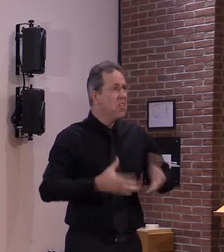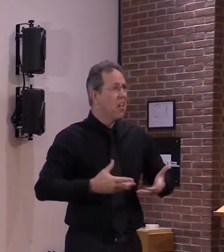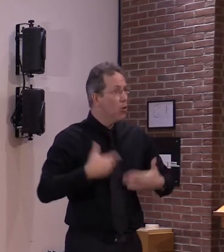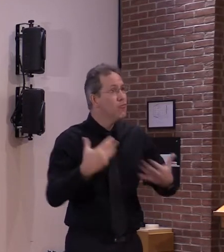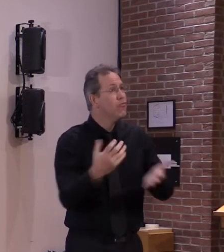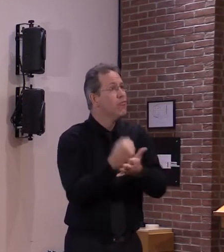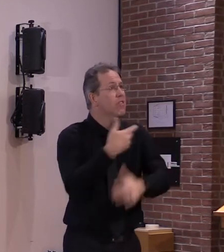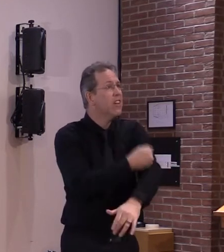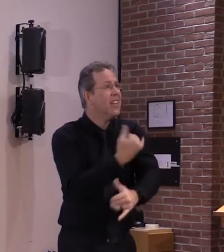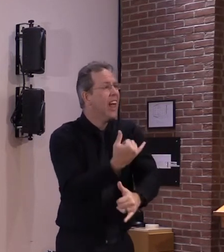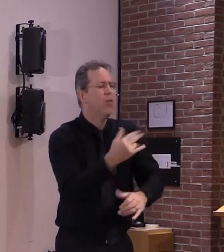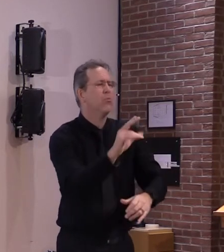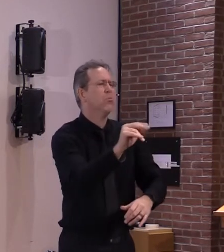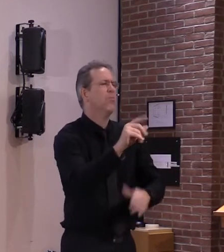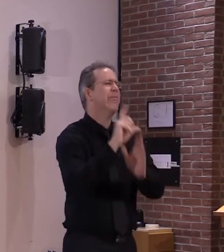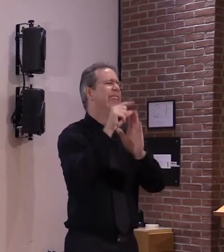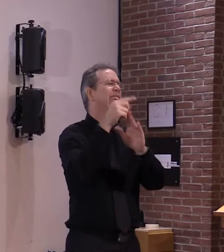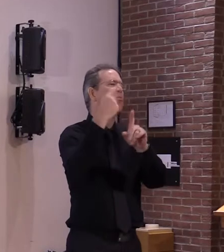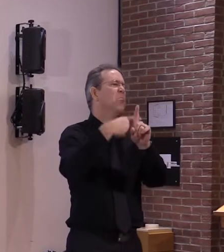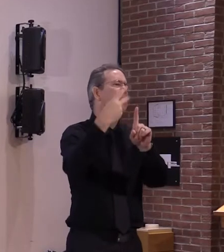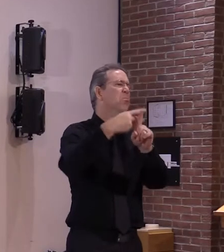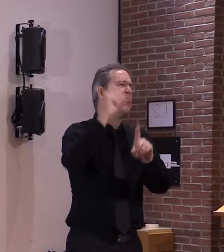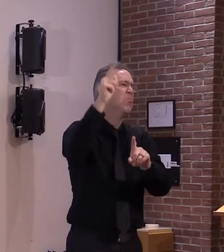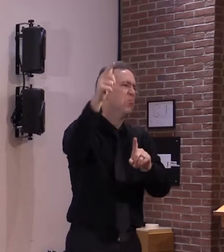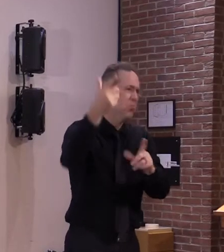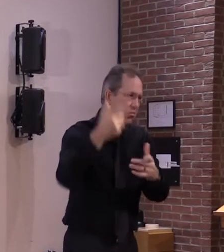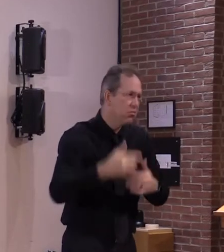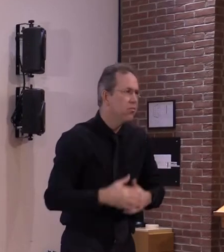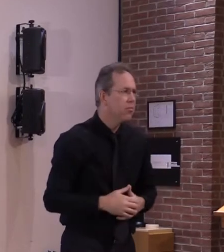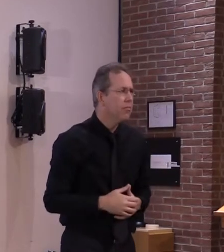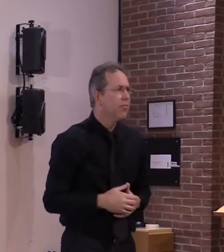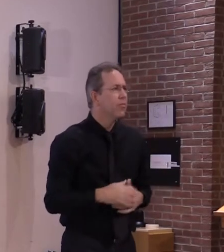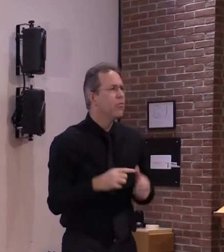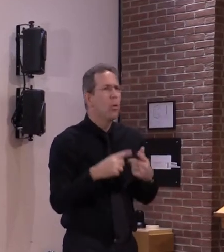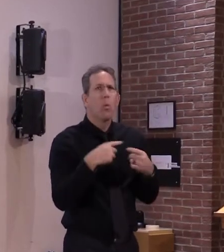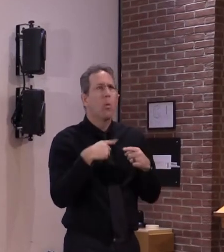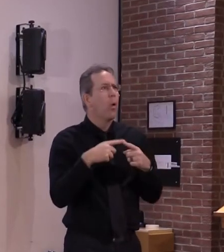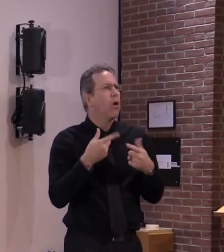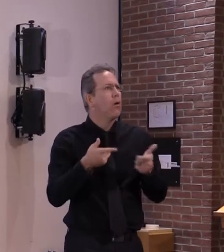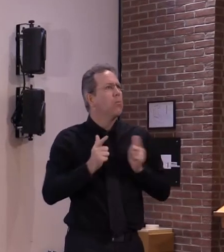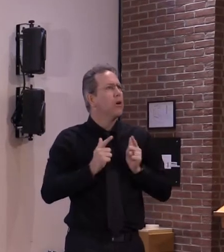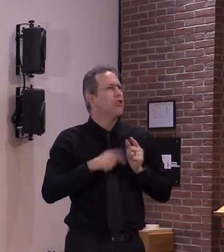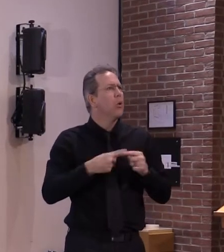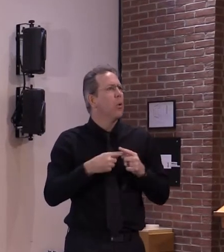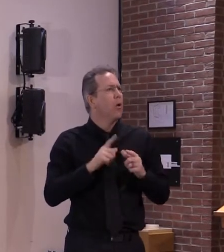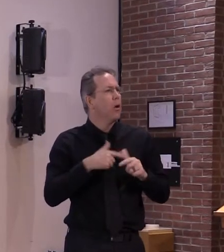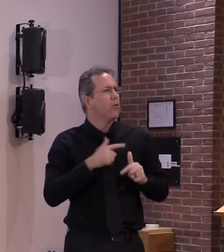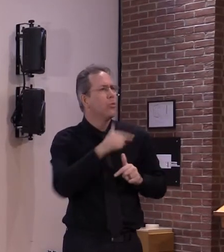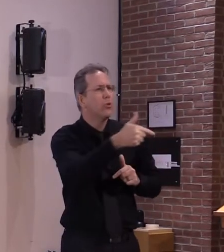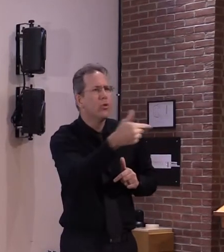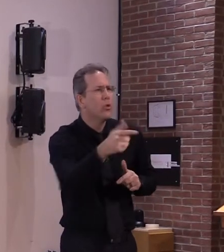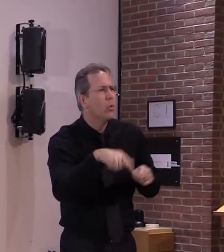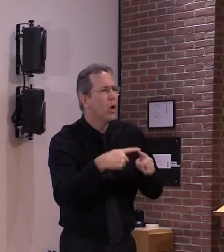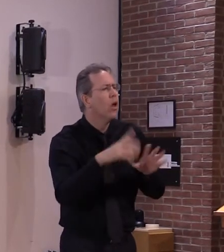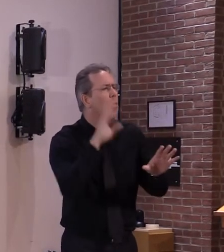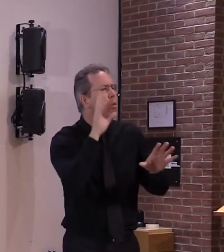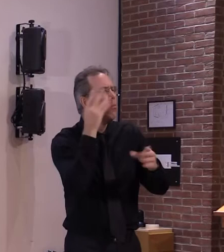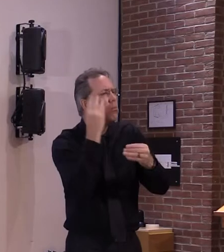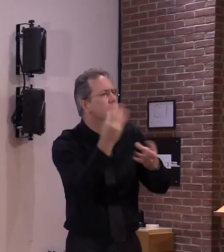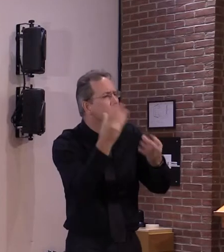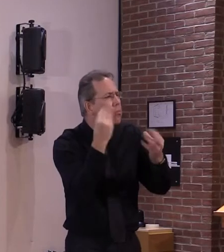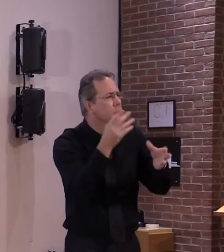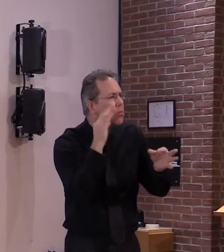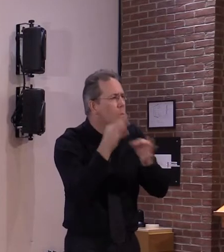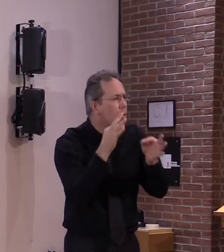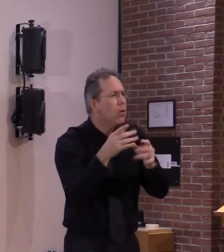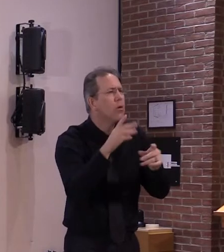through our own communication the healthcare providers pharmacies and others who will actually